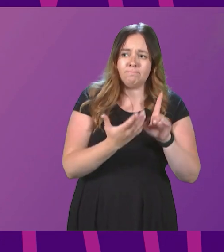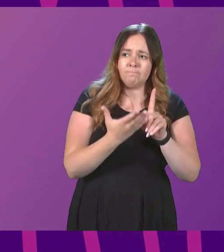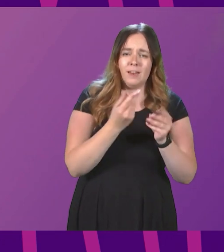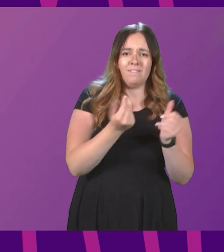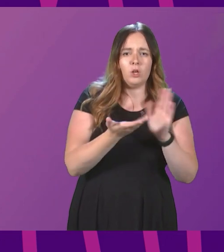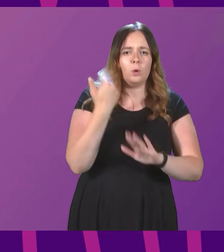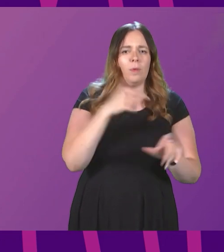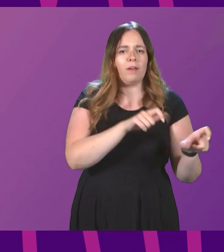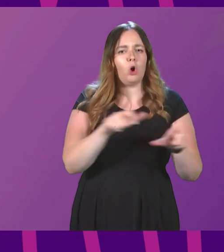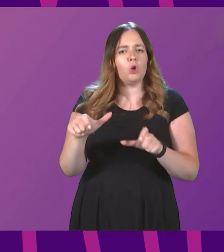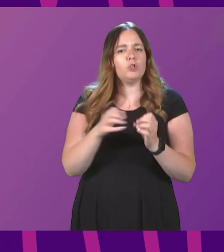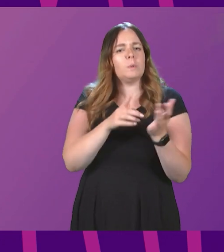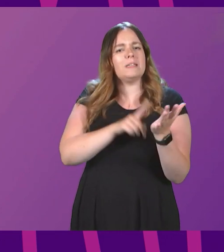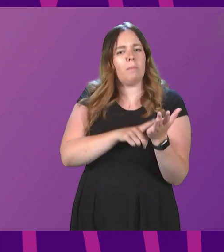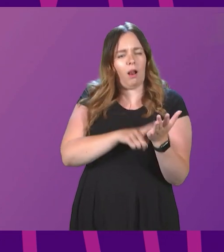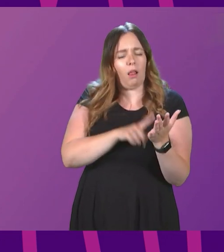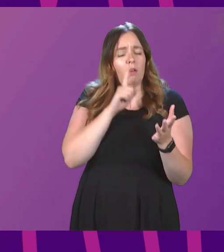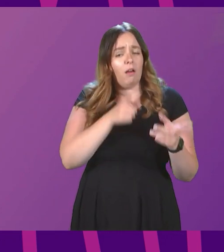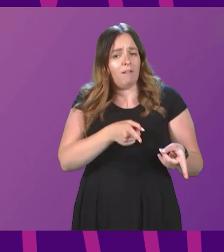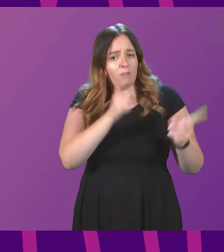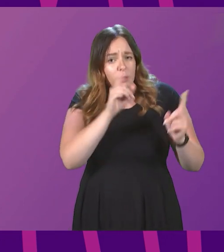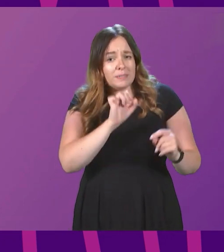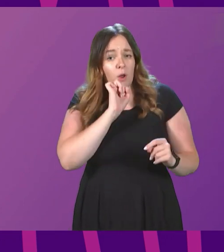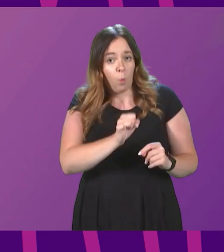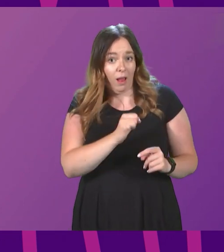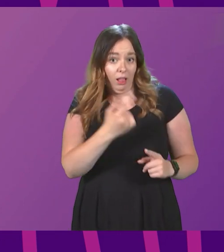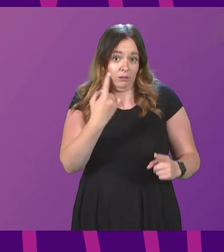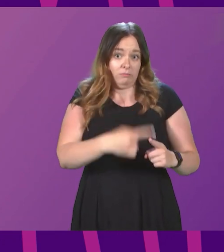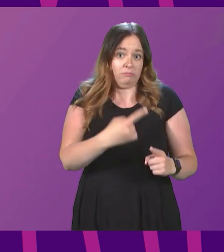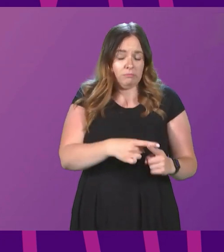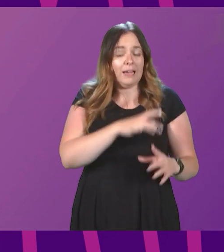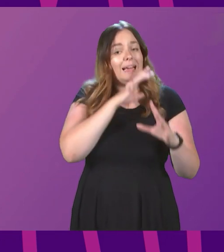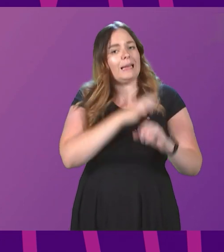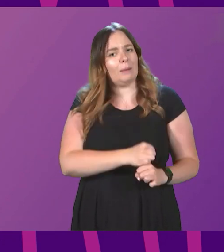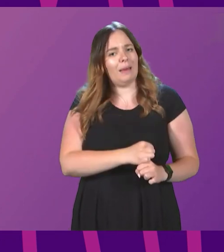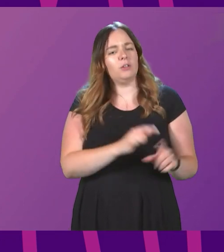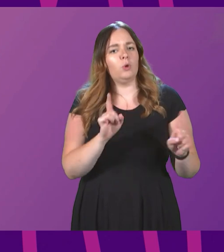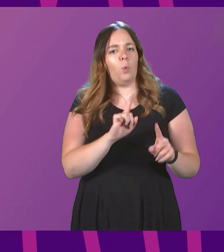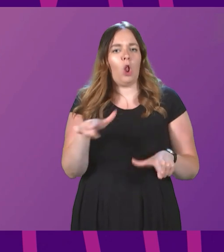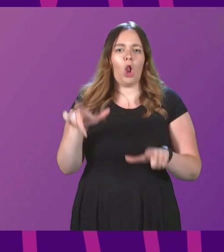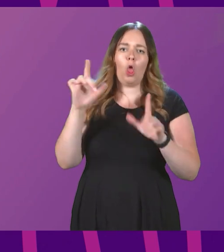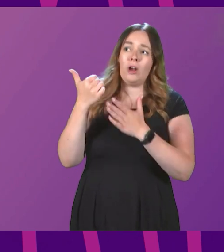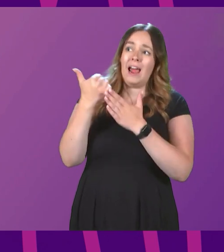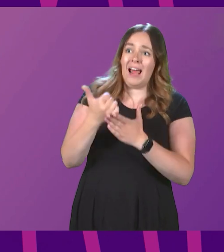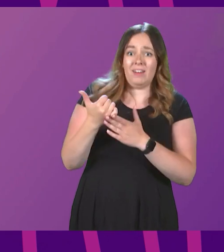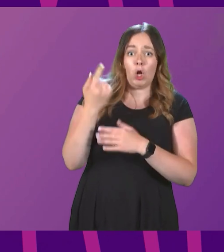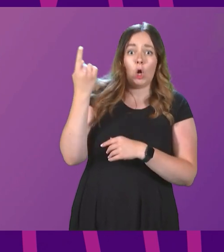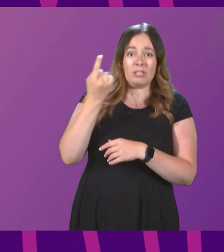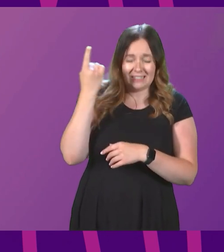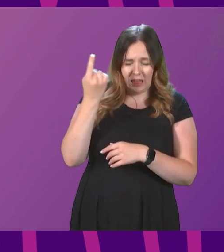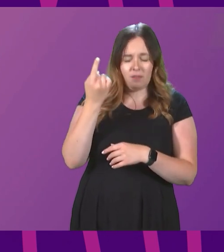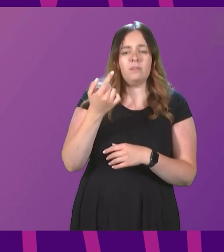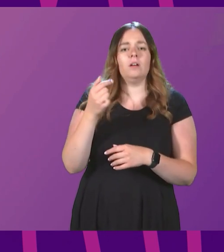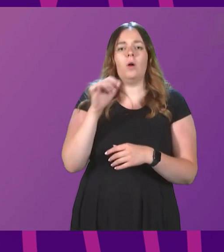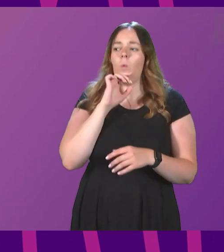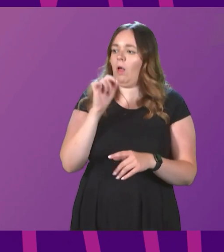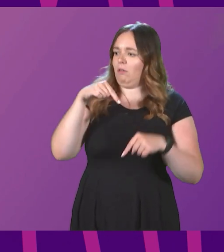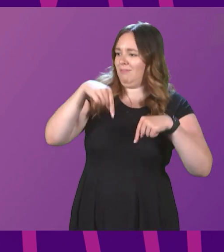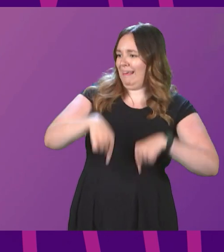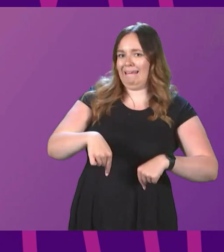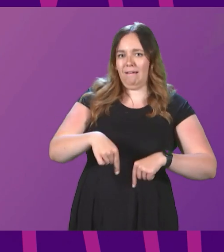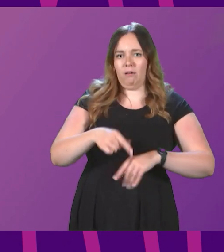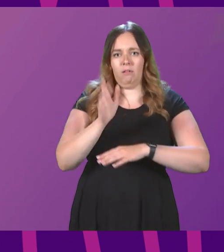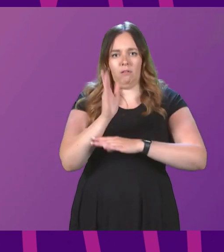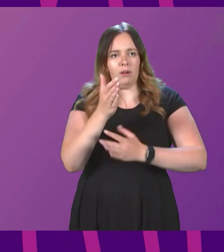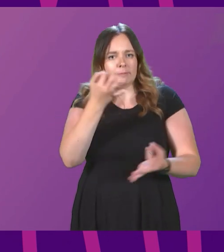Continuity Bill, will the First Minister, as a matter of urgency, commit to having the Lord Advocate herself appear in this chamber to answer